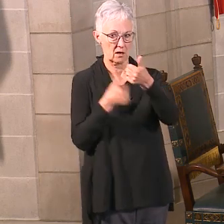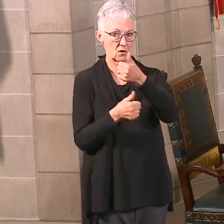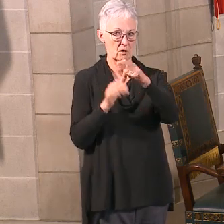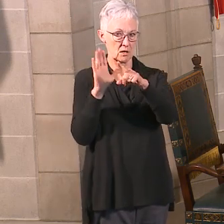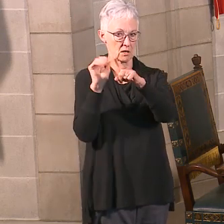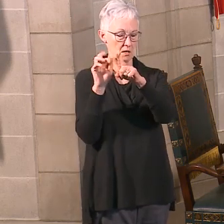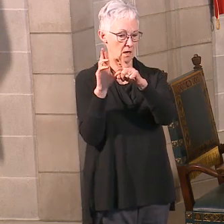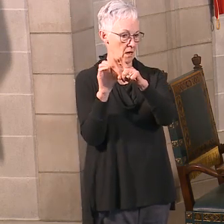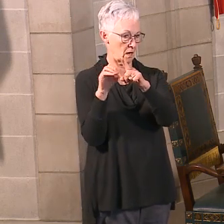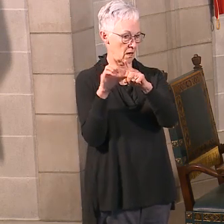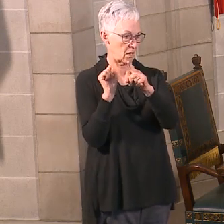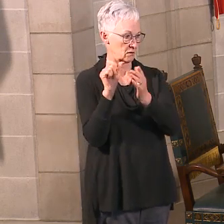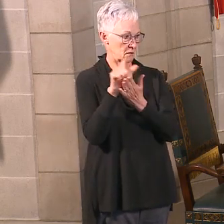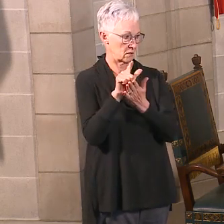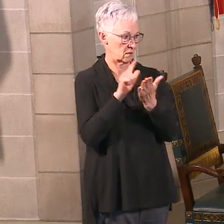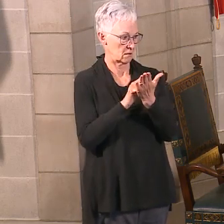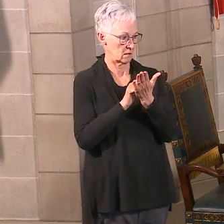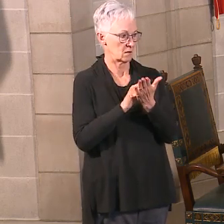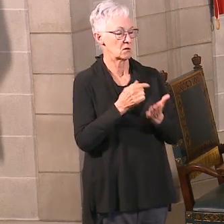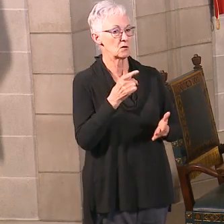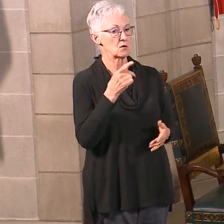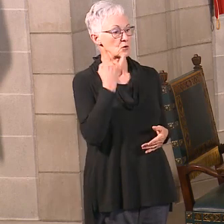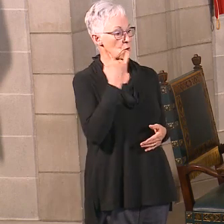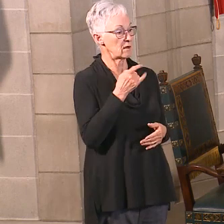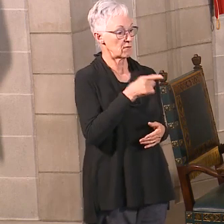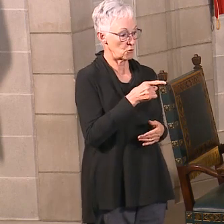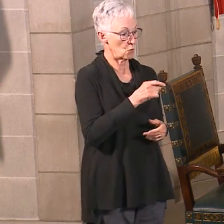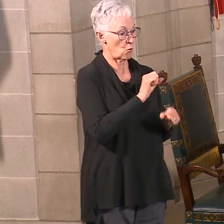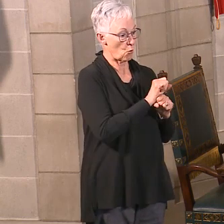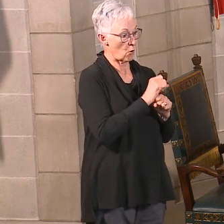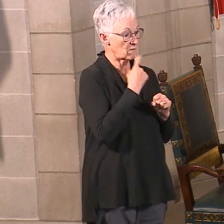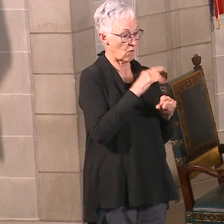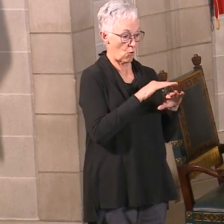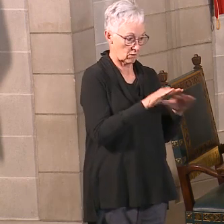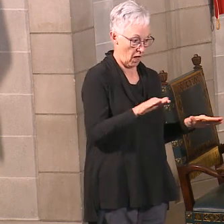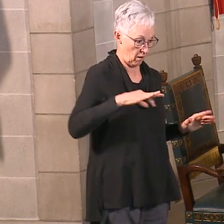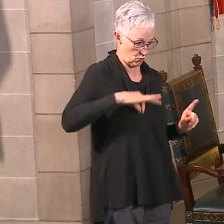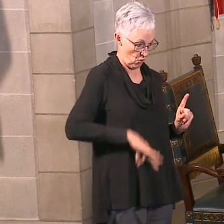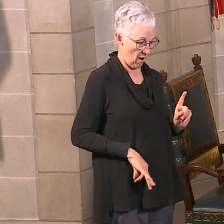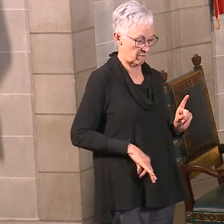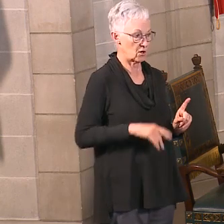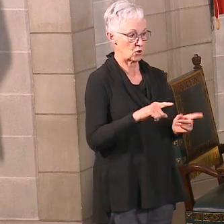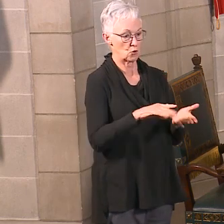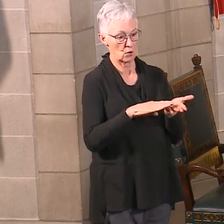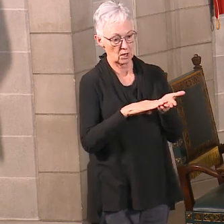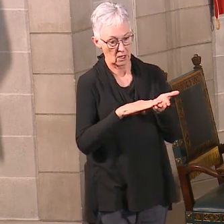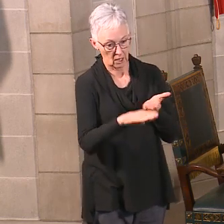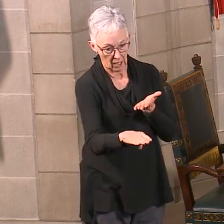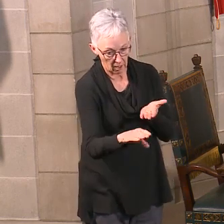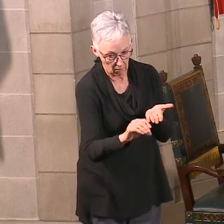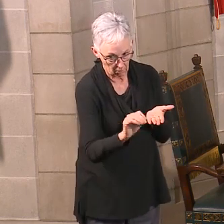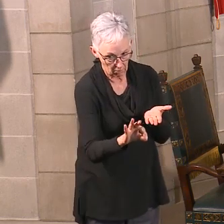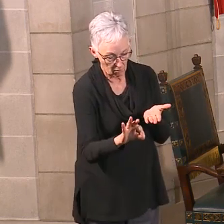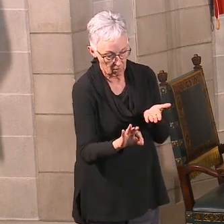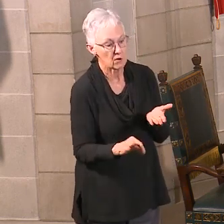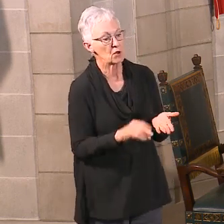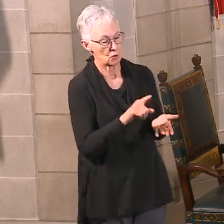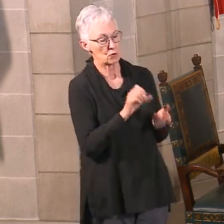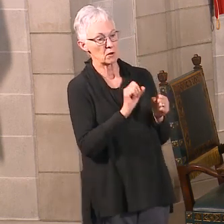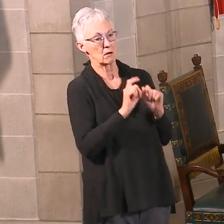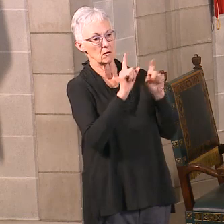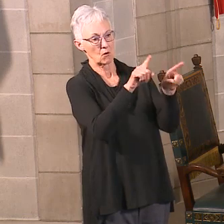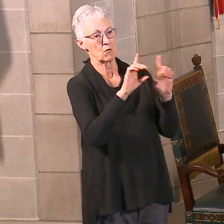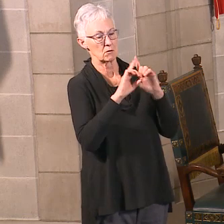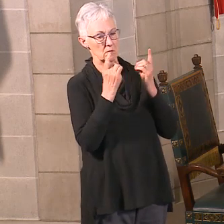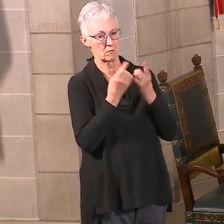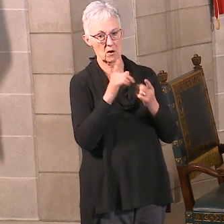somebody working for a nonprofit who was laid off, you're looking to be able to apply for that, again, go to the Department of Labor's website. Remember,